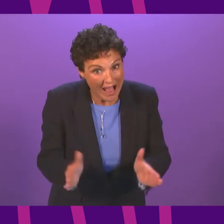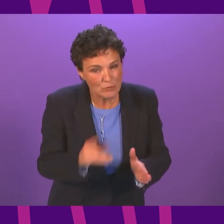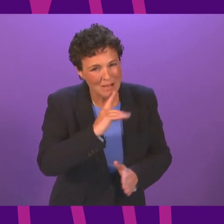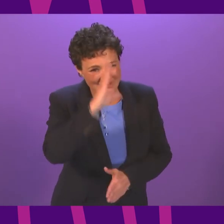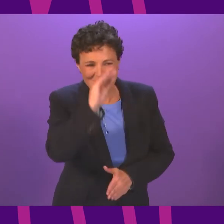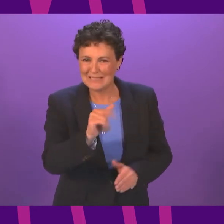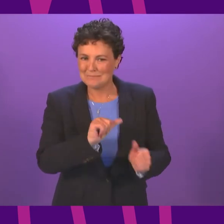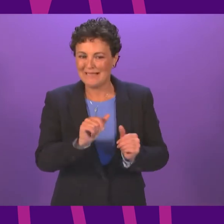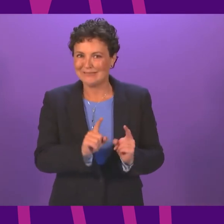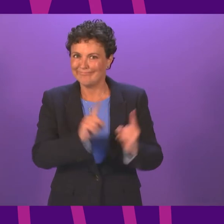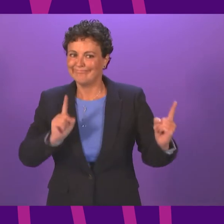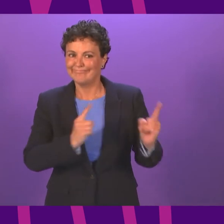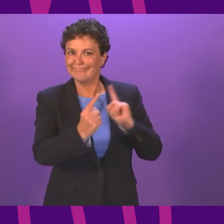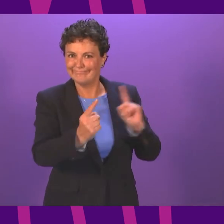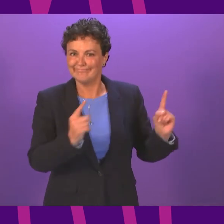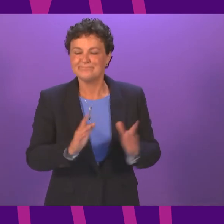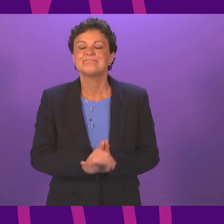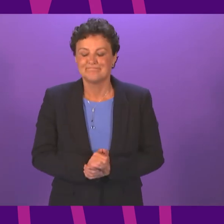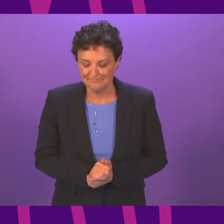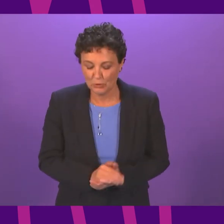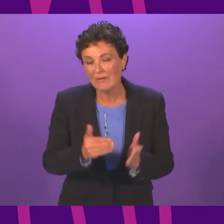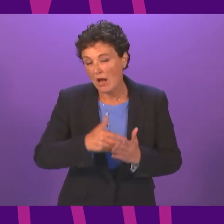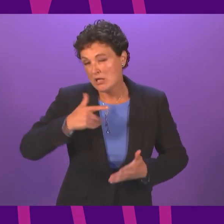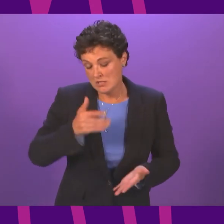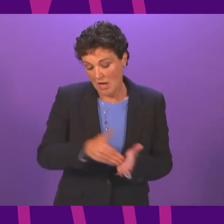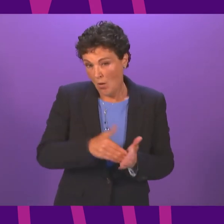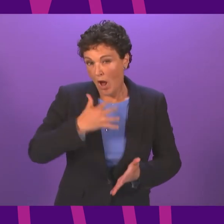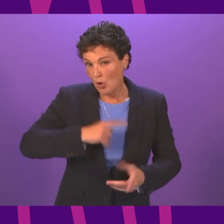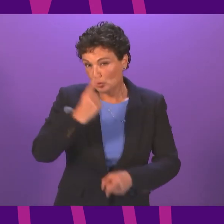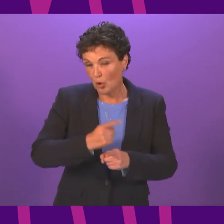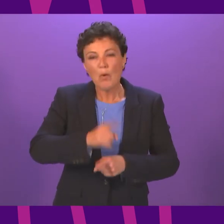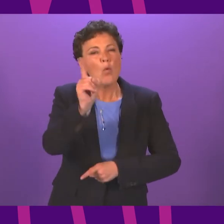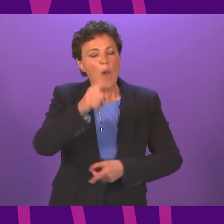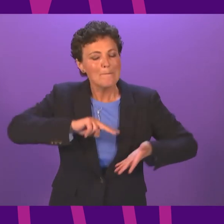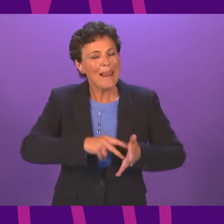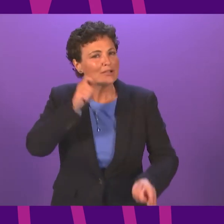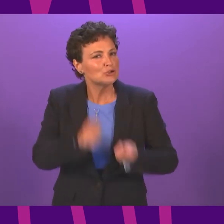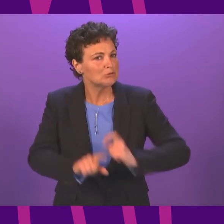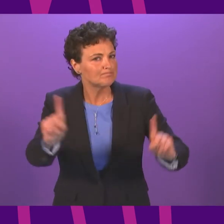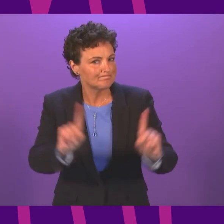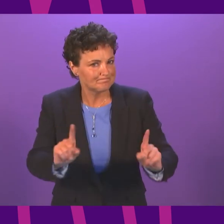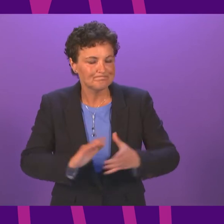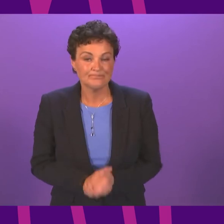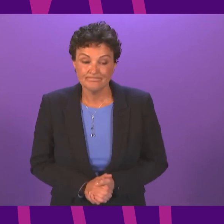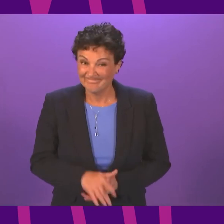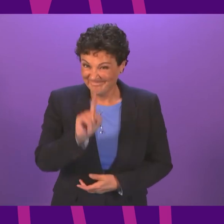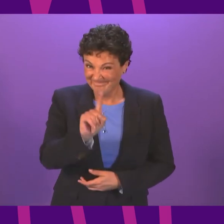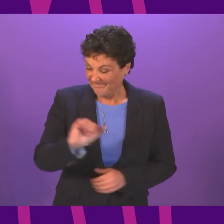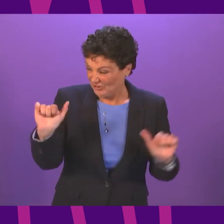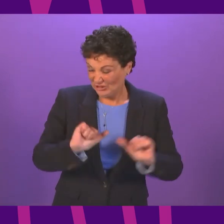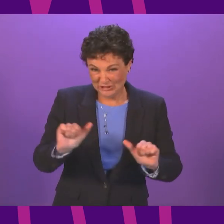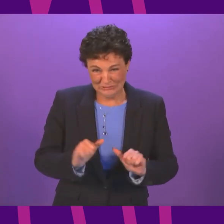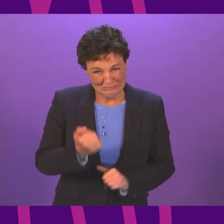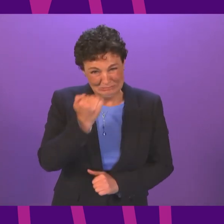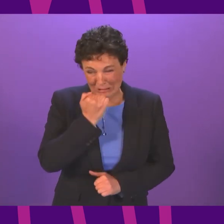groups. So, let me turn now to the changes that we hope to make in the weeks ahead. At the moment, the high number of new COVID